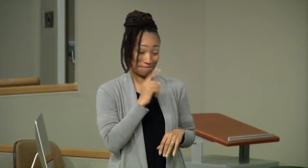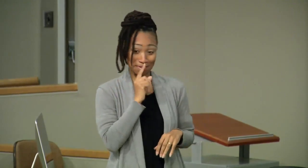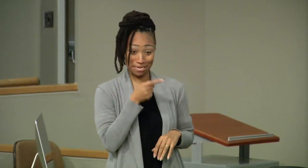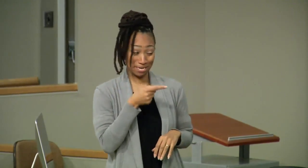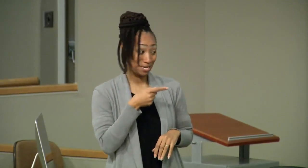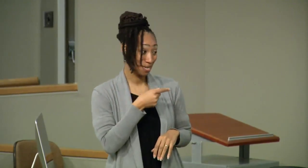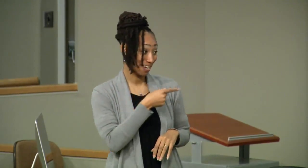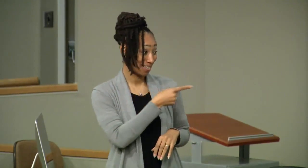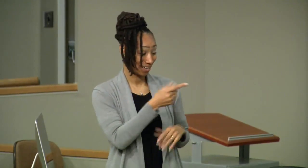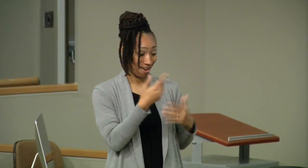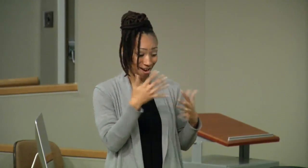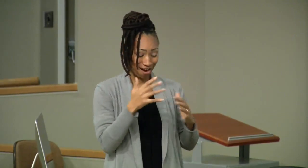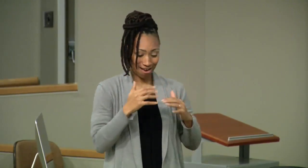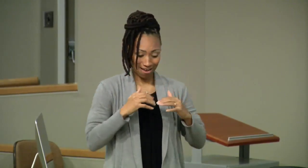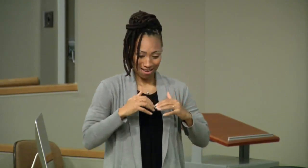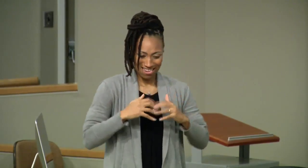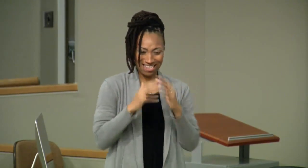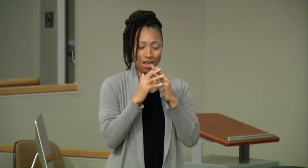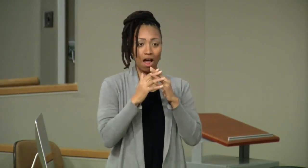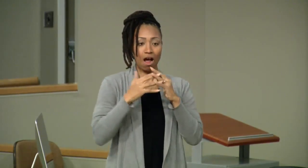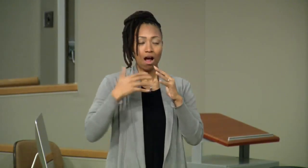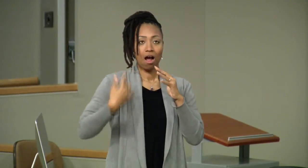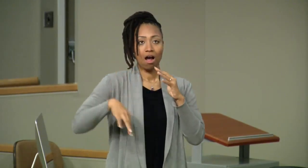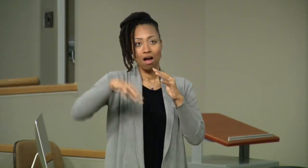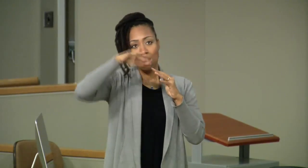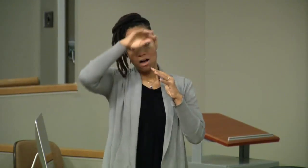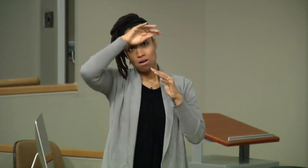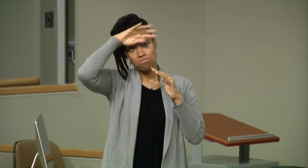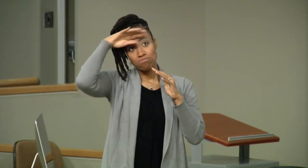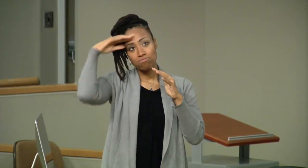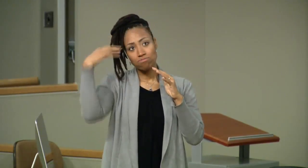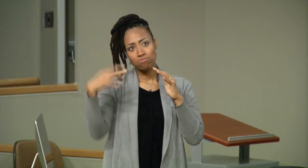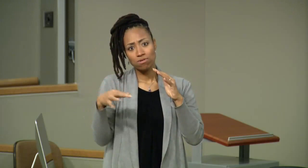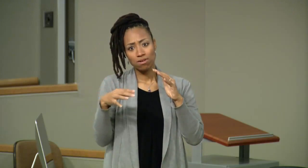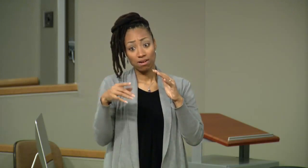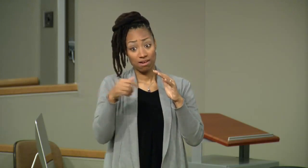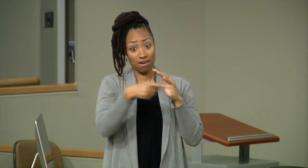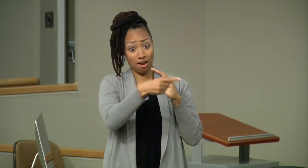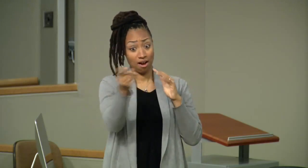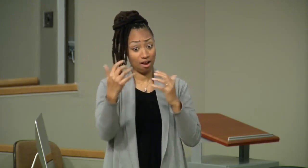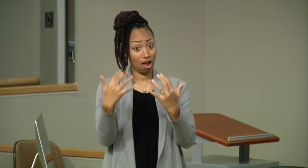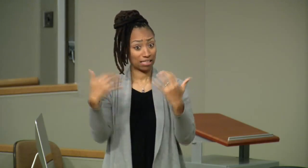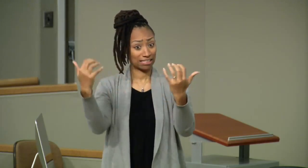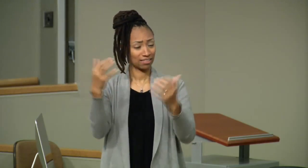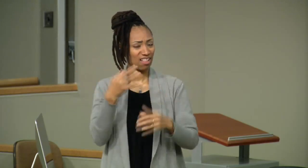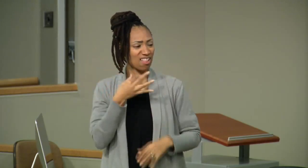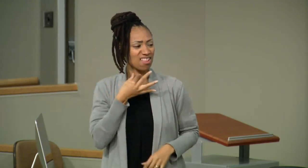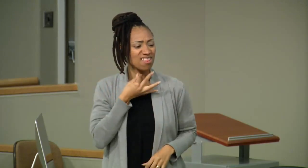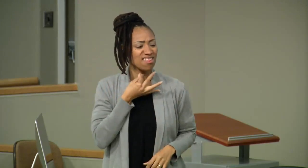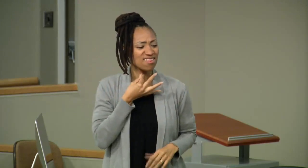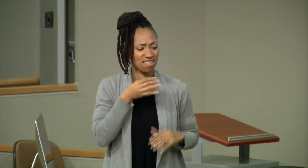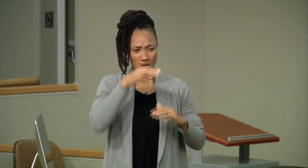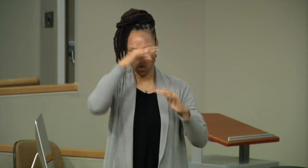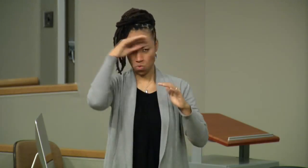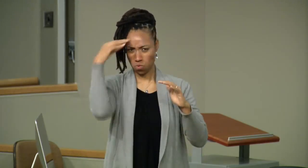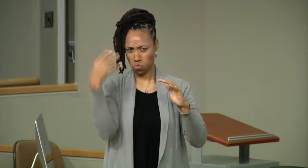fingerspelling reminds me of the bravery it takes sometimes to interpret that. So, you will set up your organization,